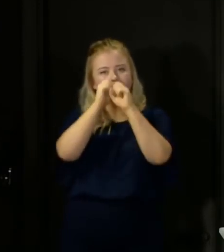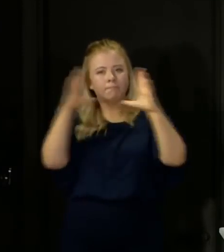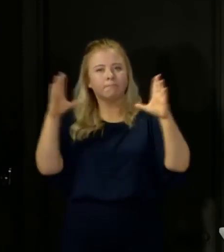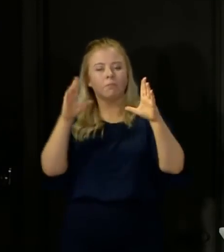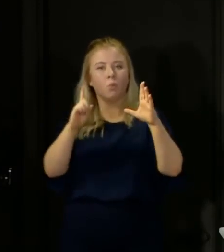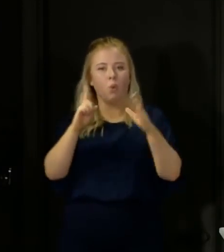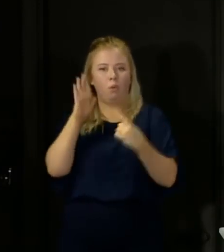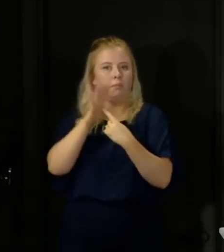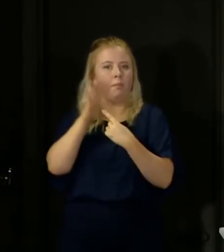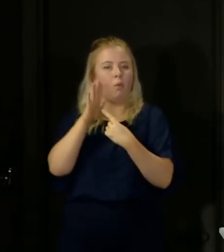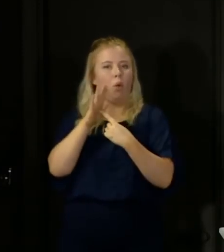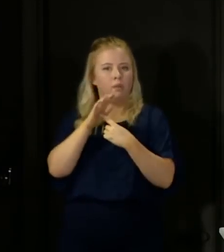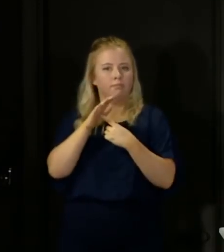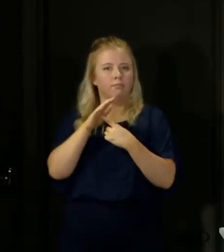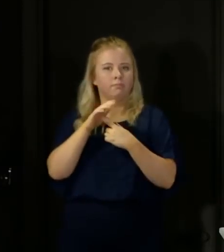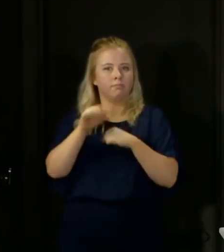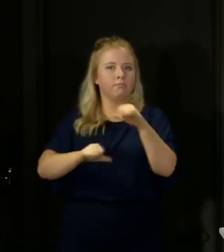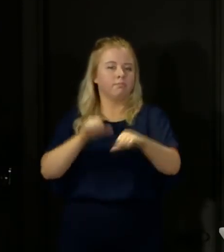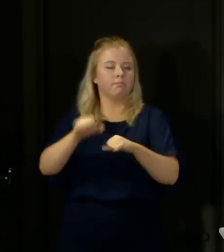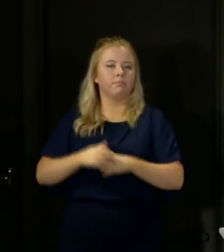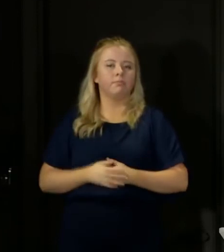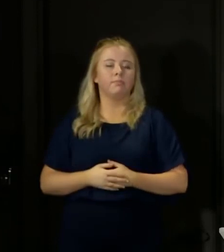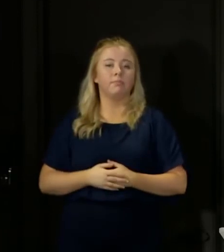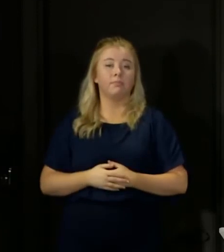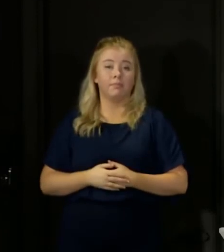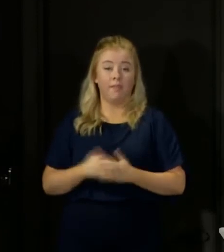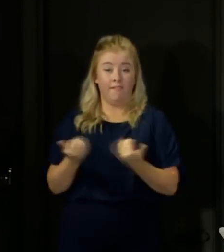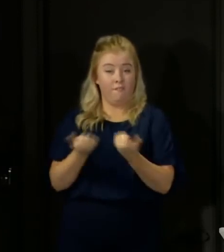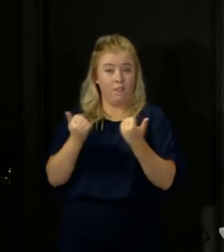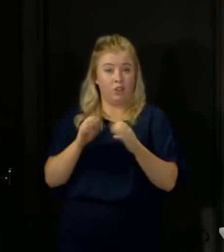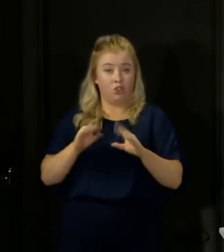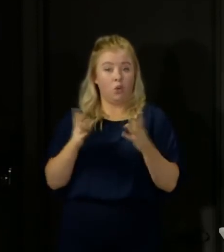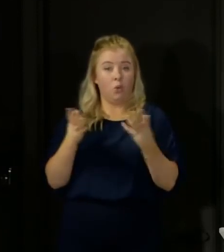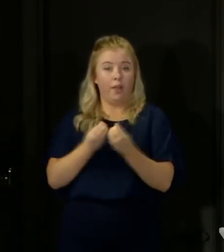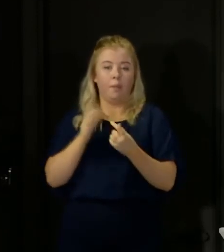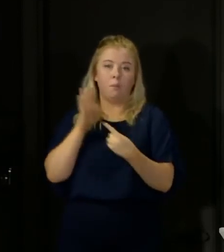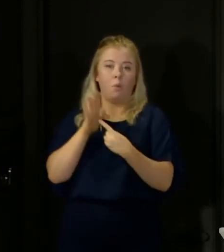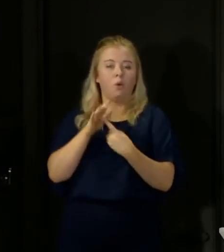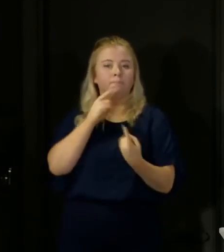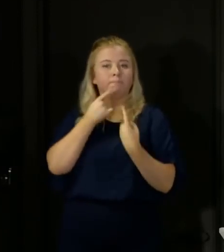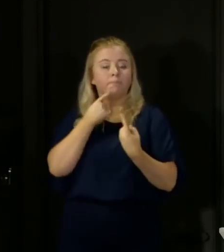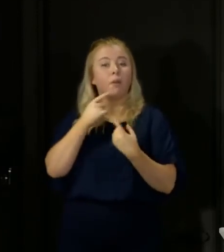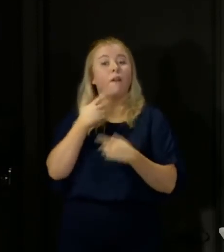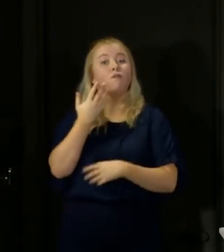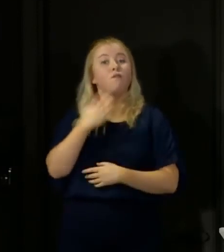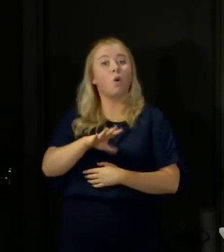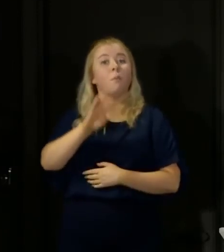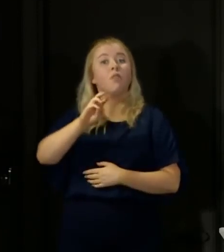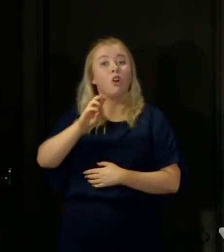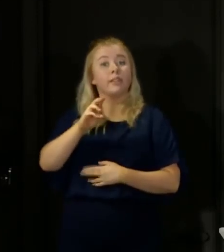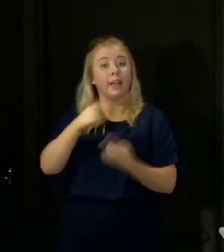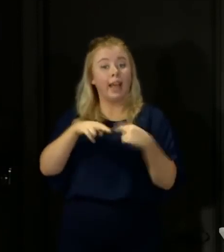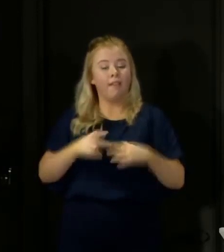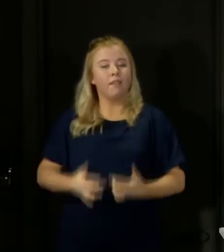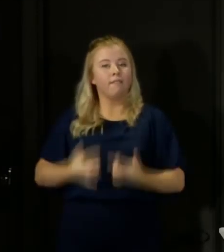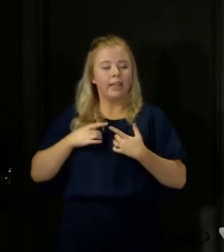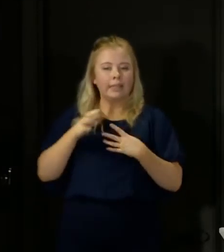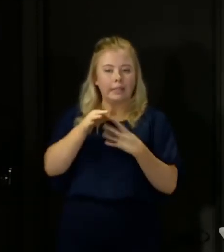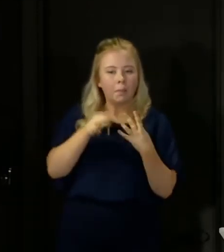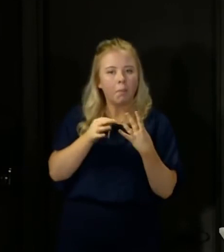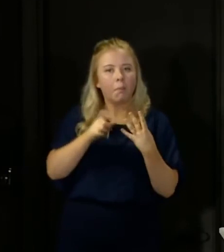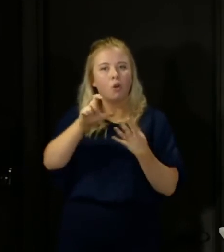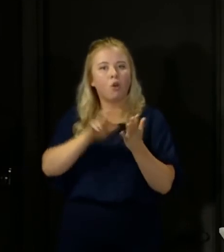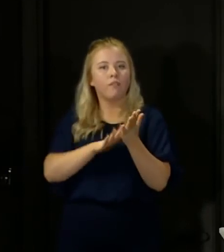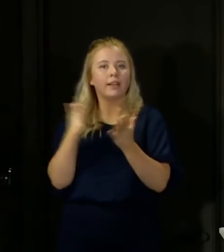initiative. But let me leave you with the most important message. From Thursday, if you have symptoms of COVID-19, you should go online to